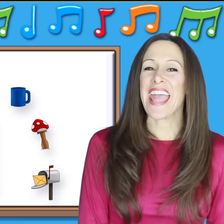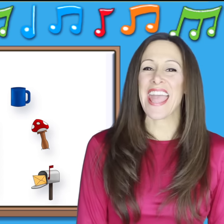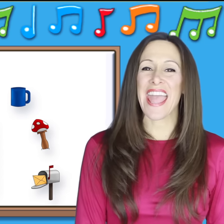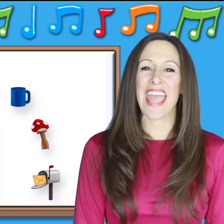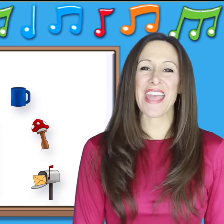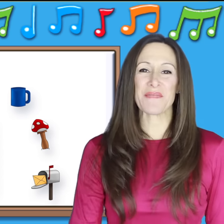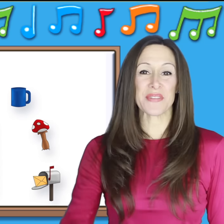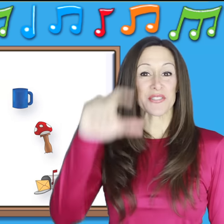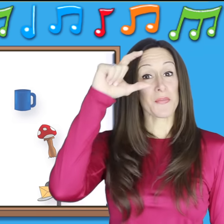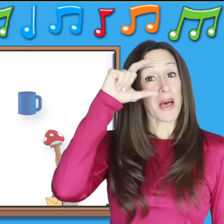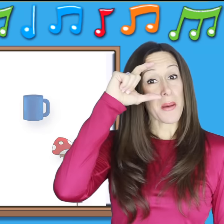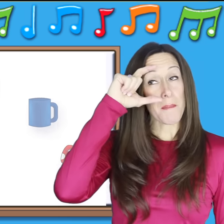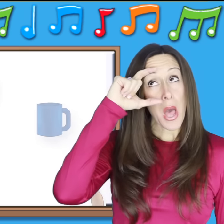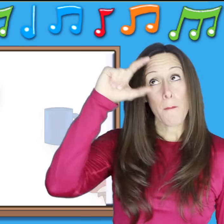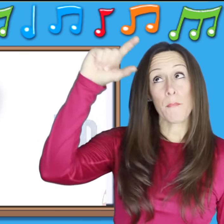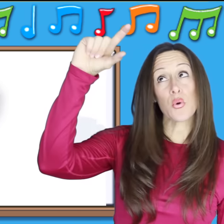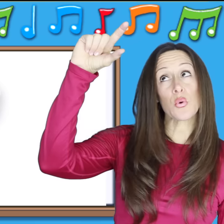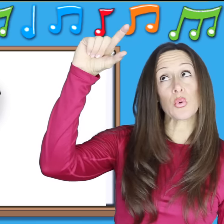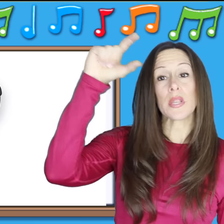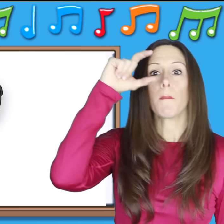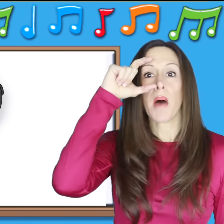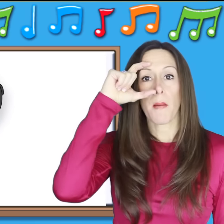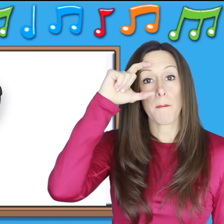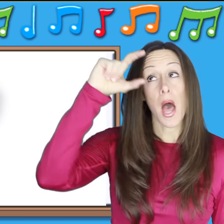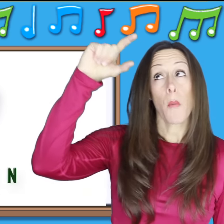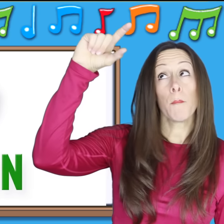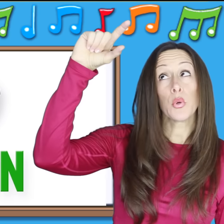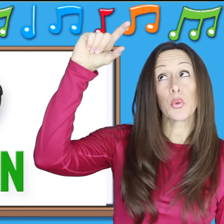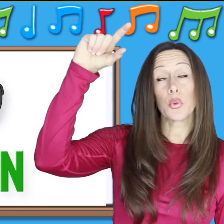is for m-m-m-moon, m-m-moon